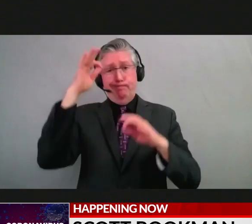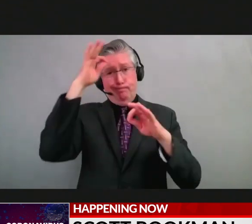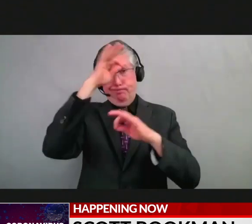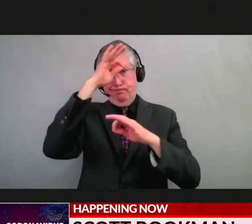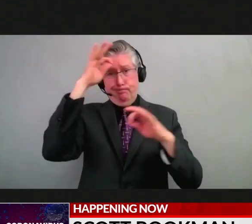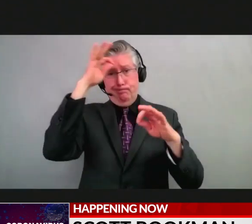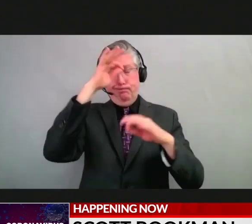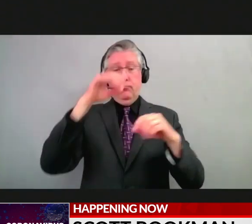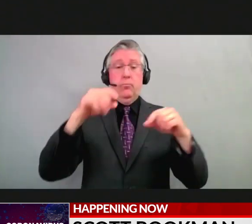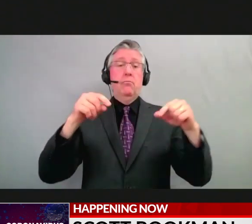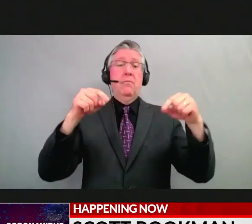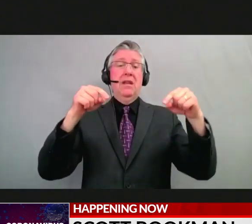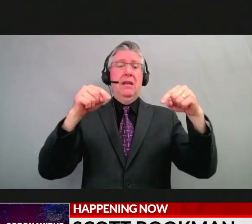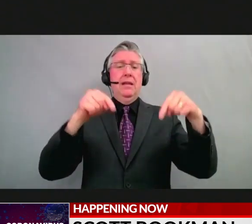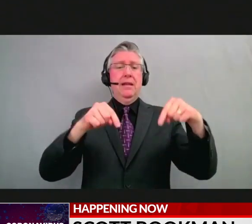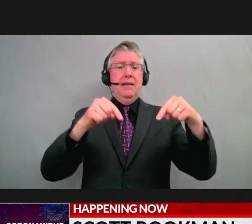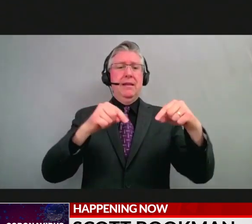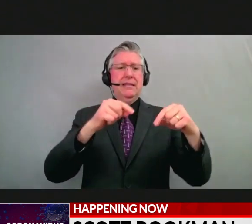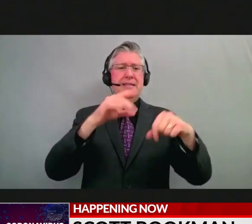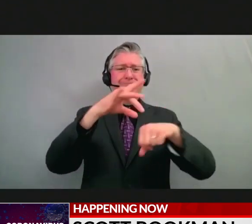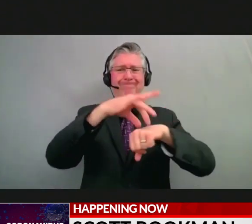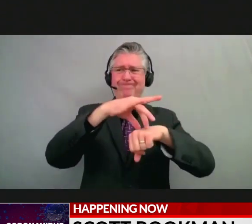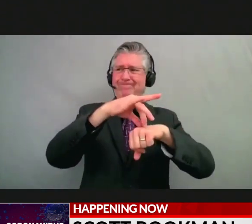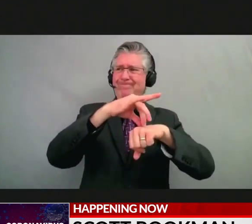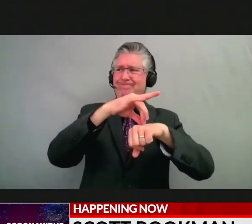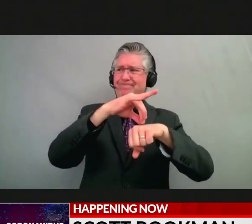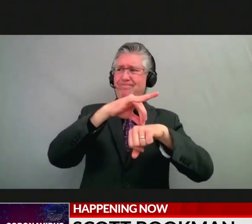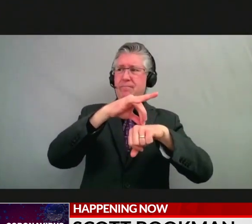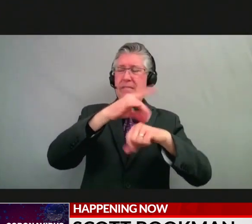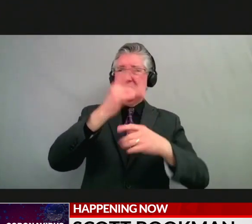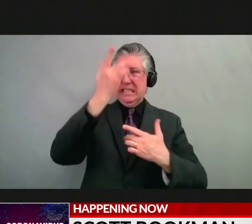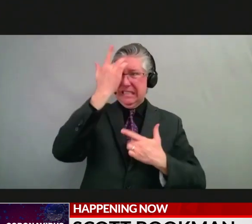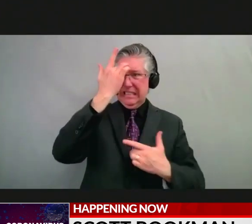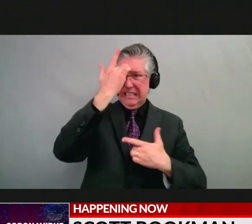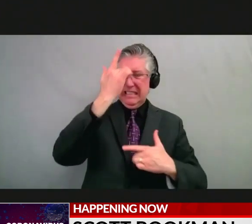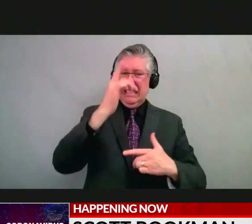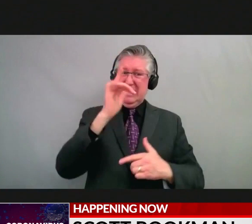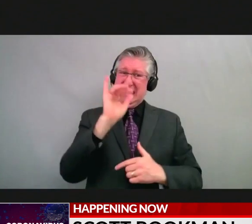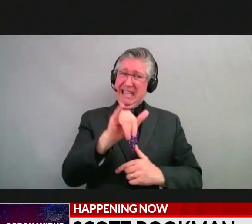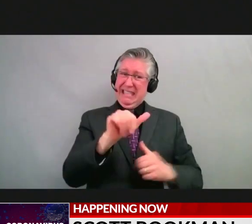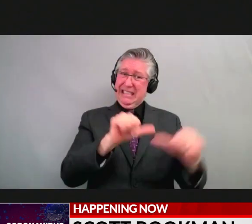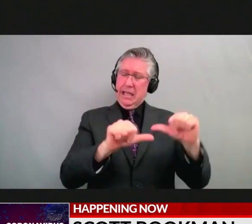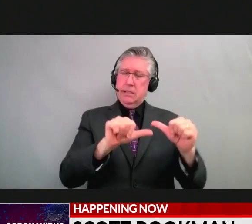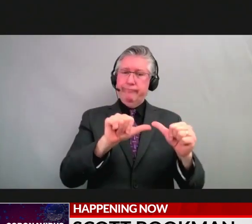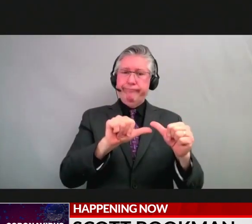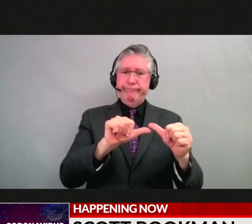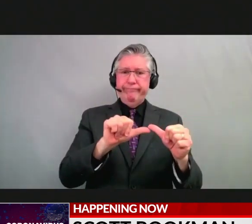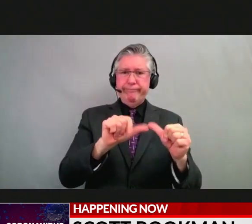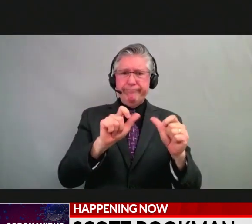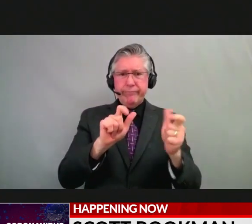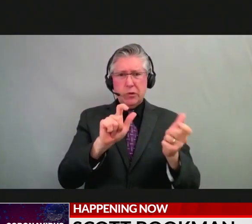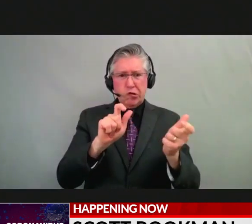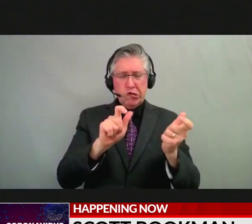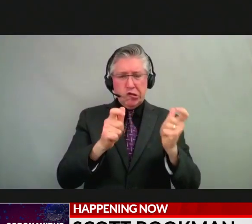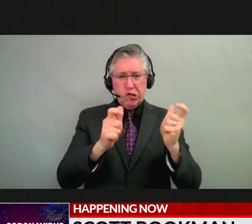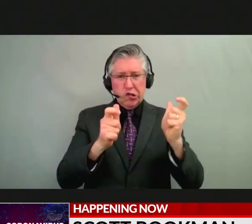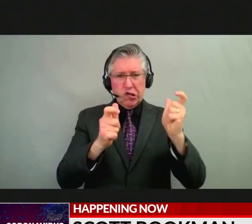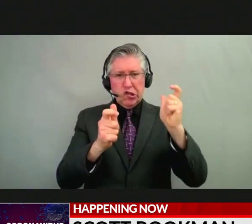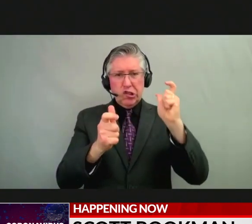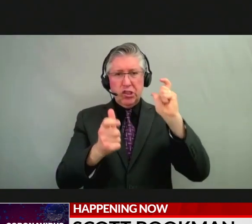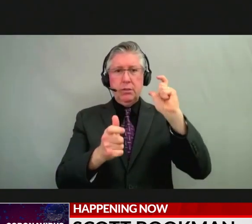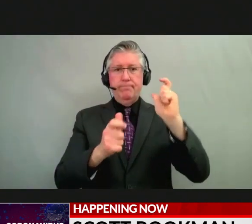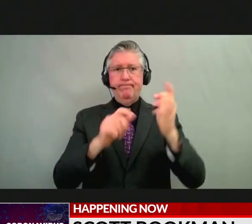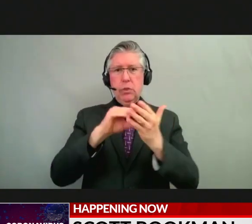continuing to evolve. And so we do want to make sure that people know that while the next few months look very